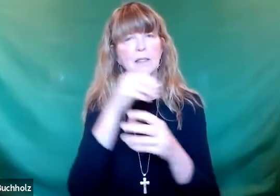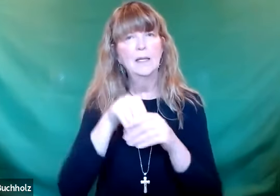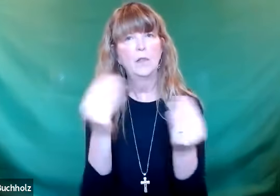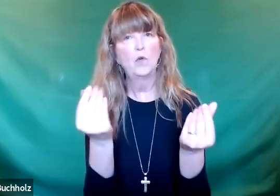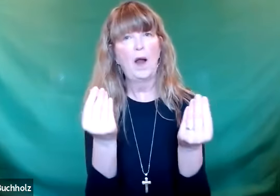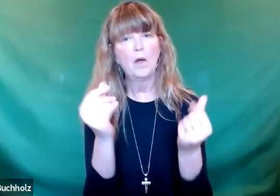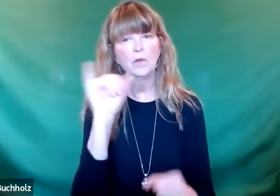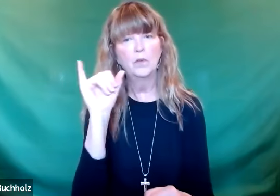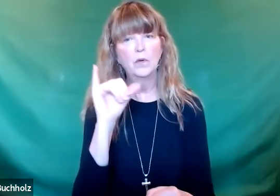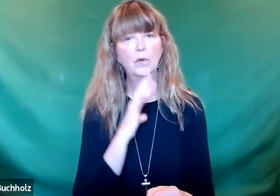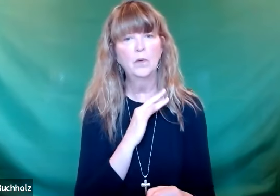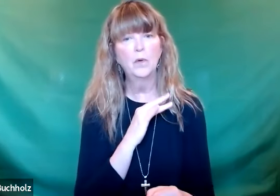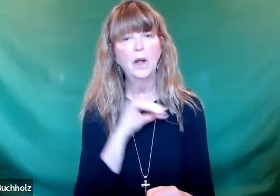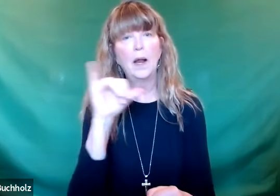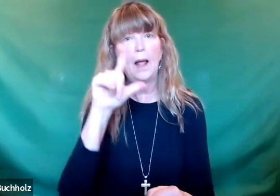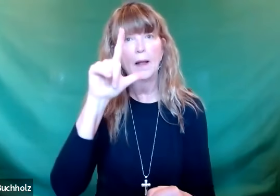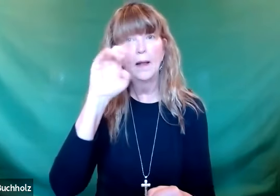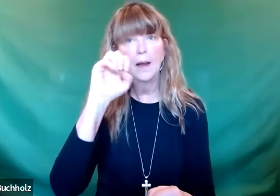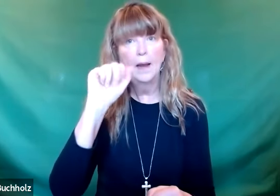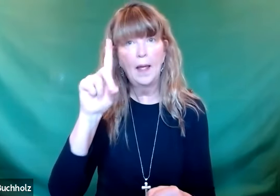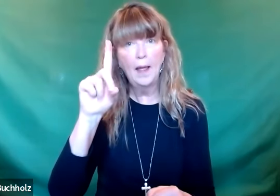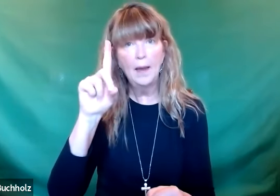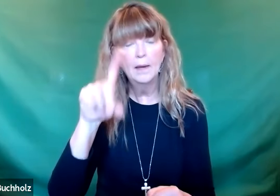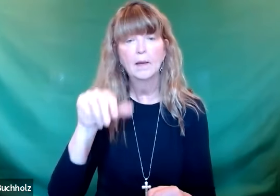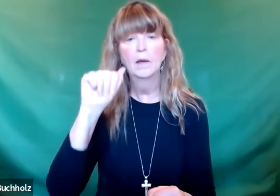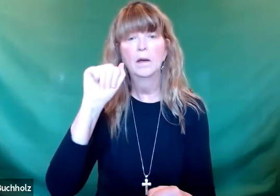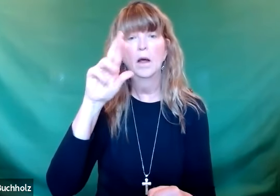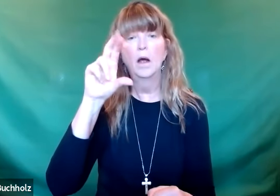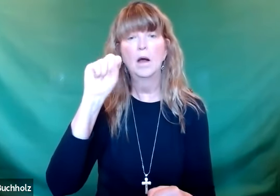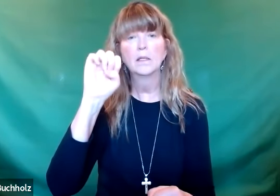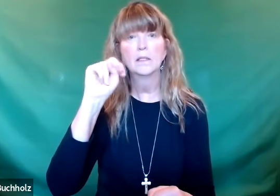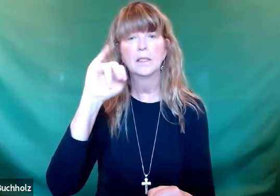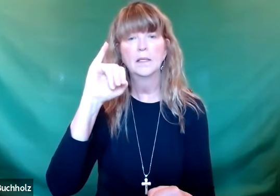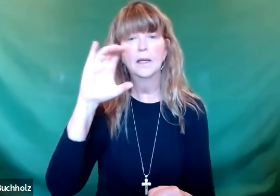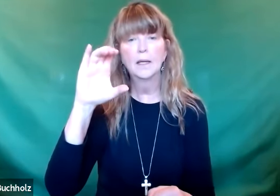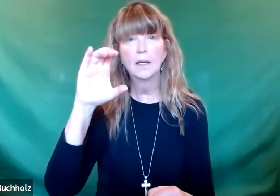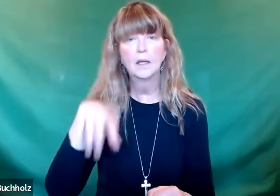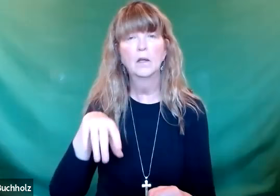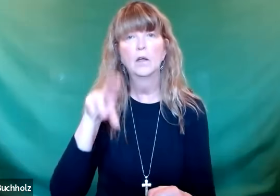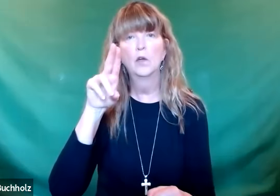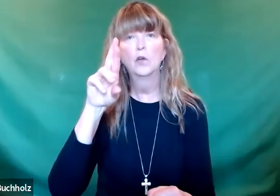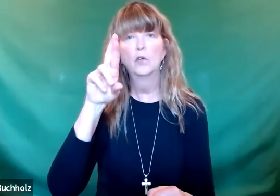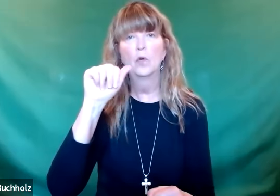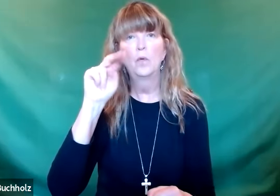They can remove toxins from our soil. They take care of red, arsenic,